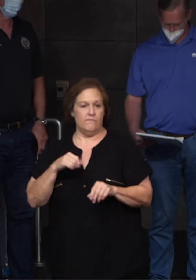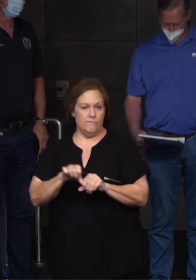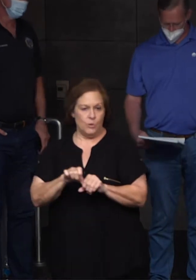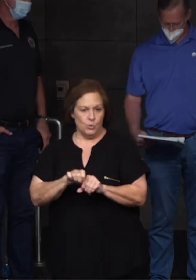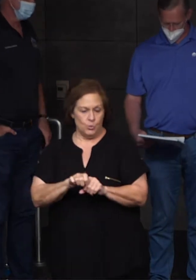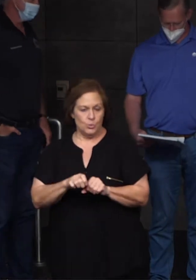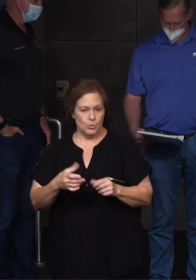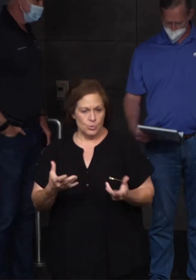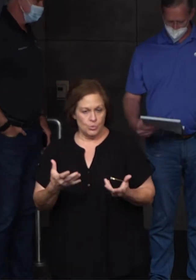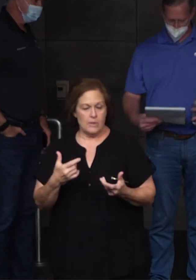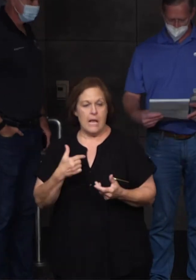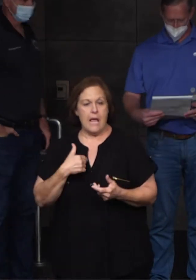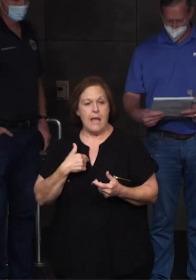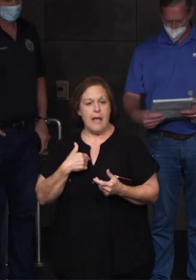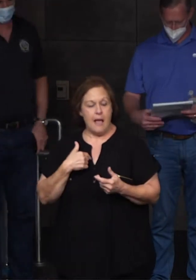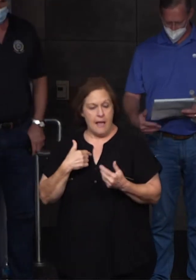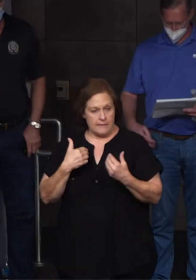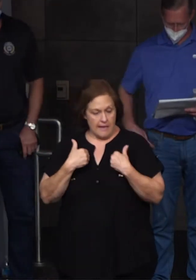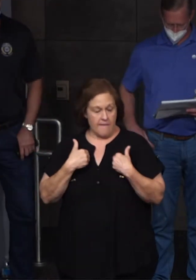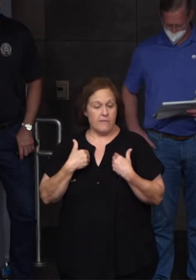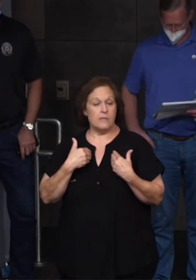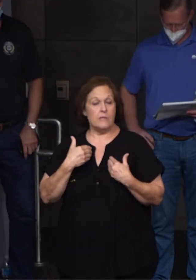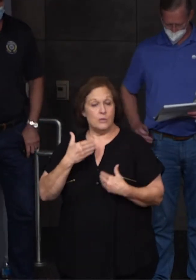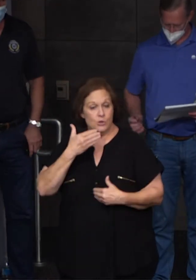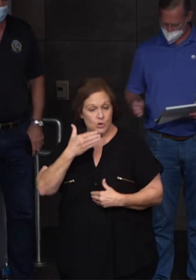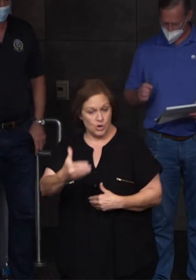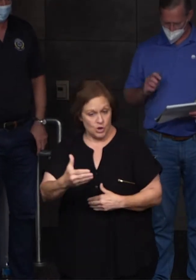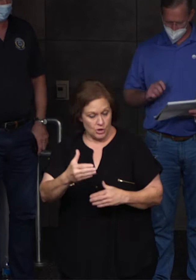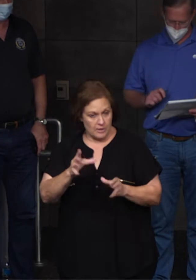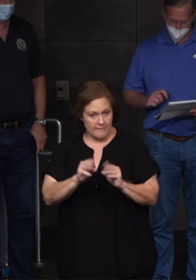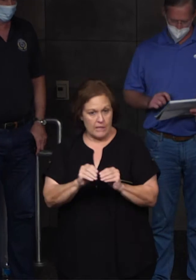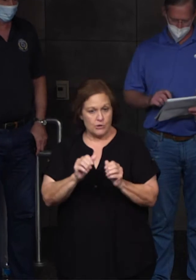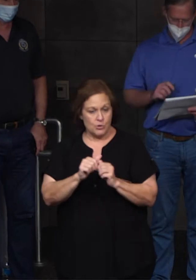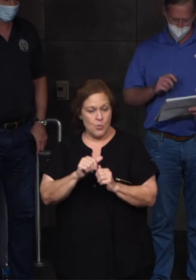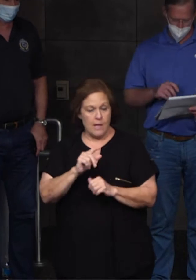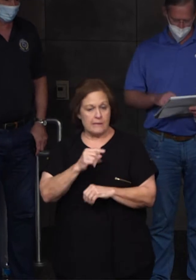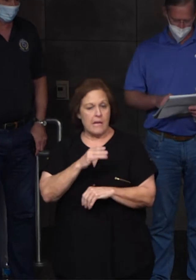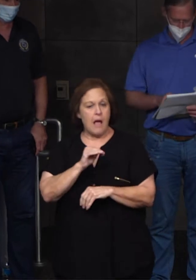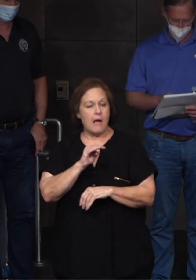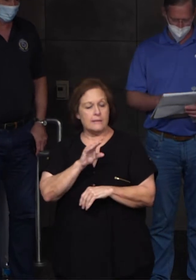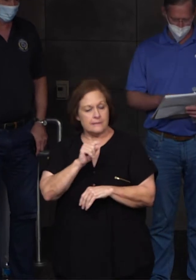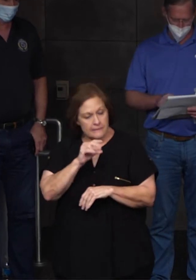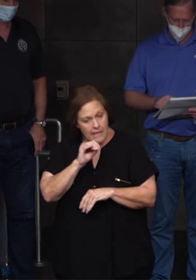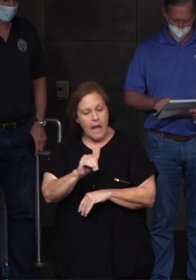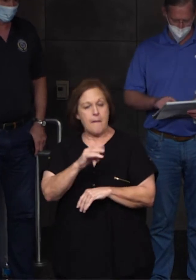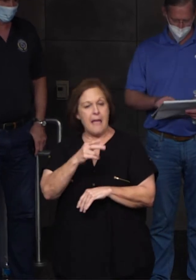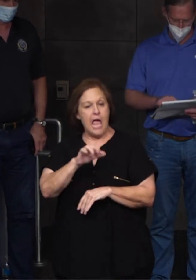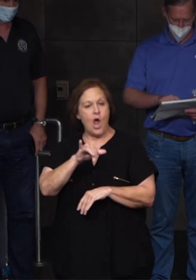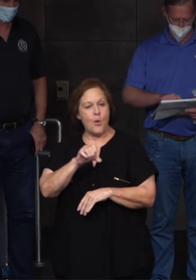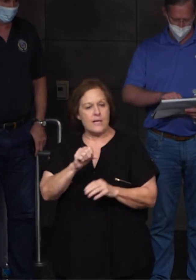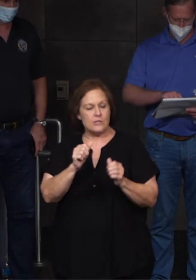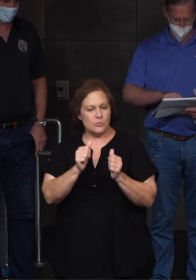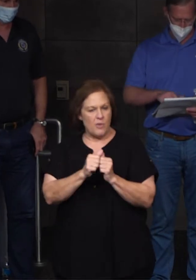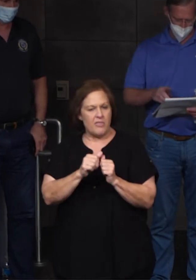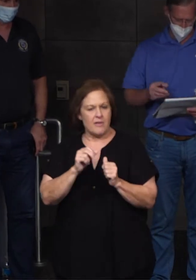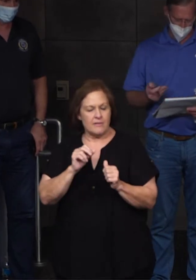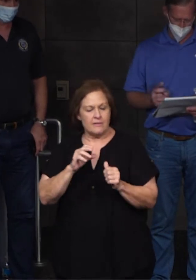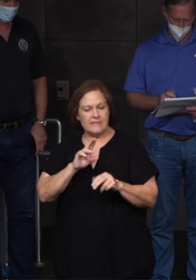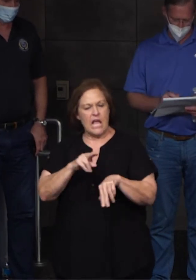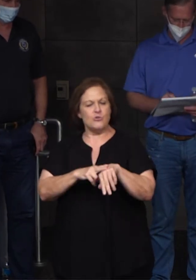able to have a great conversation with Mr. Tom Harris, who's the Secretary of the Department of Natural Resources. So